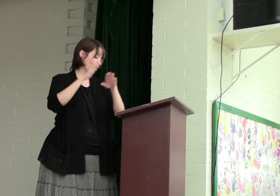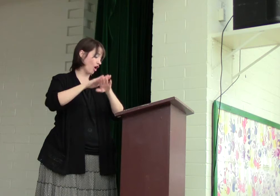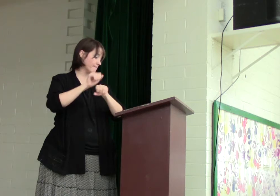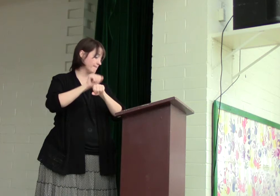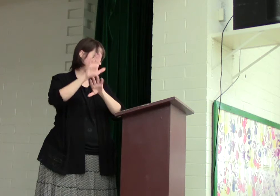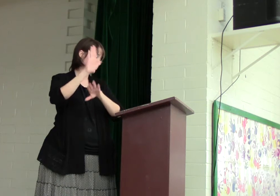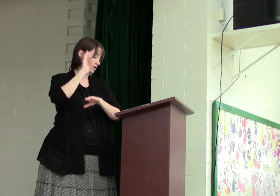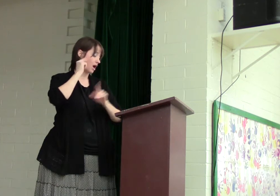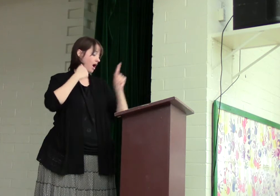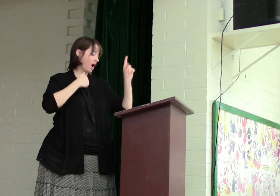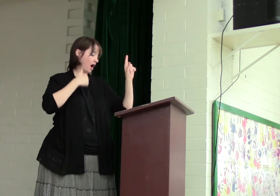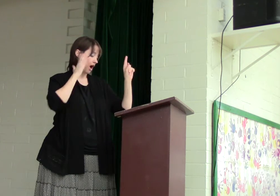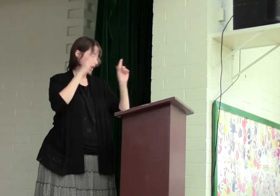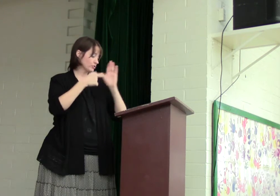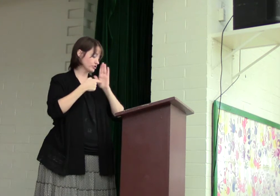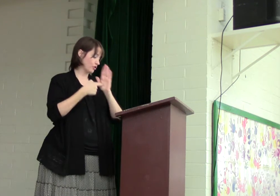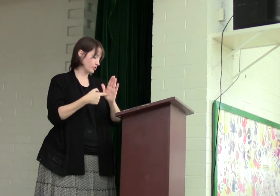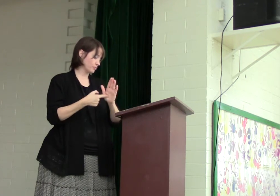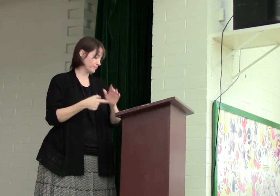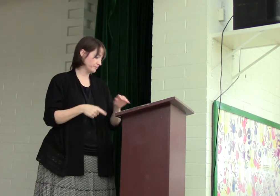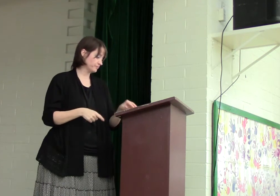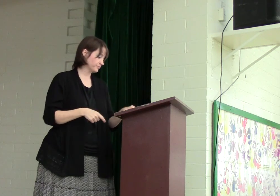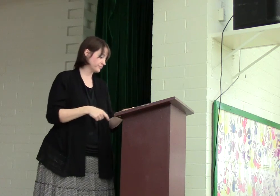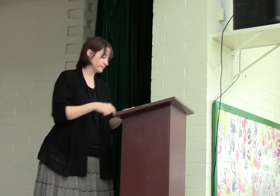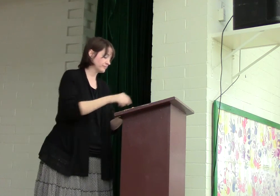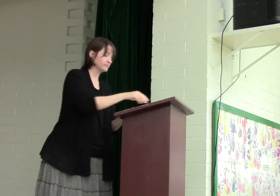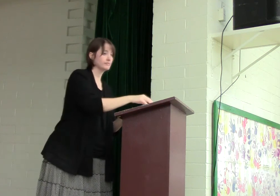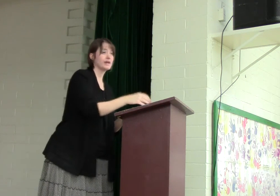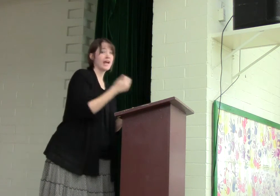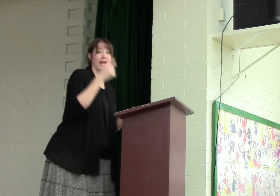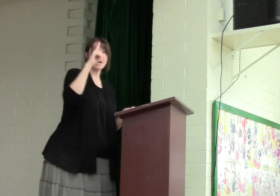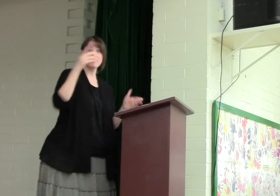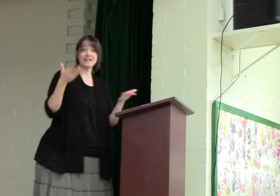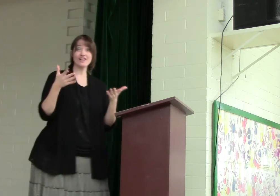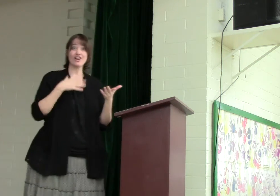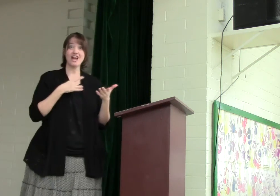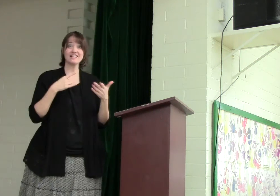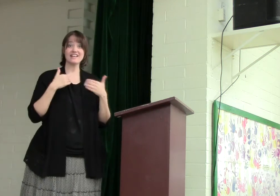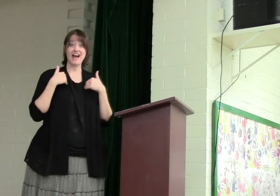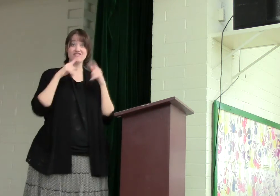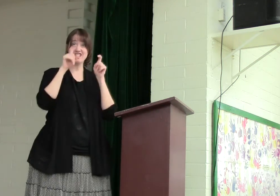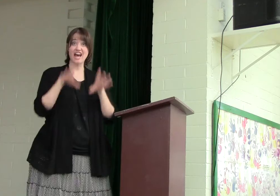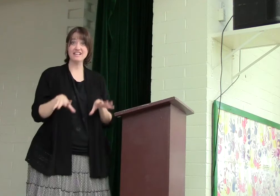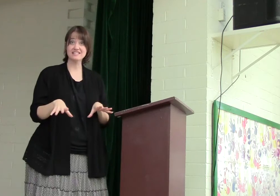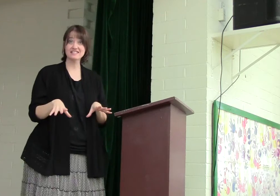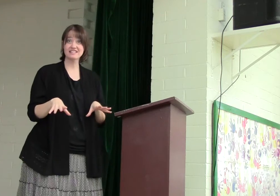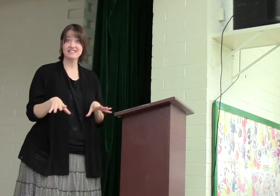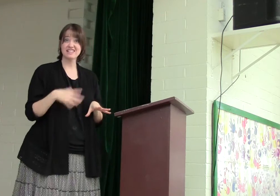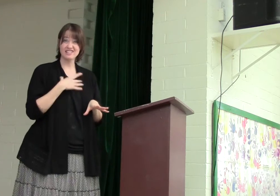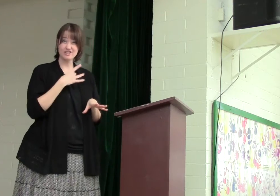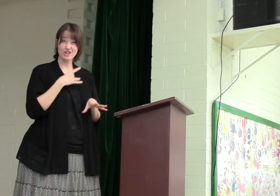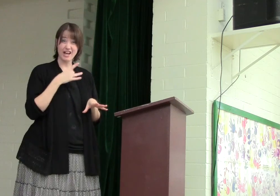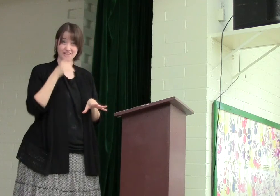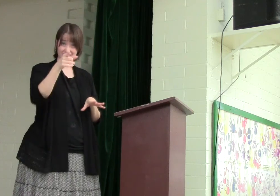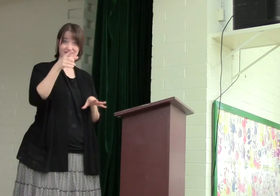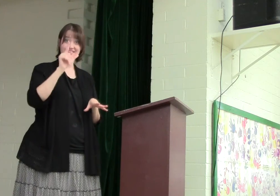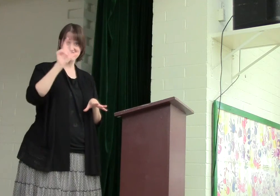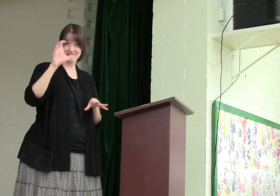on a mountain. I will show you. Anybody here like to have tests? Did you like? Lisa,